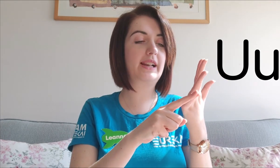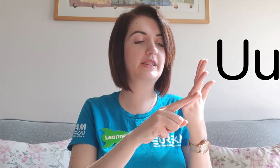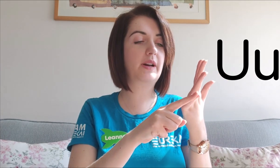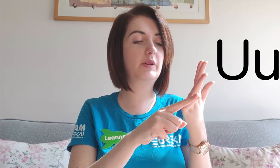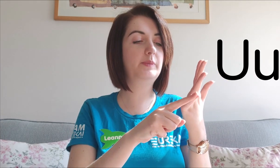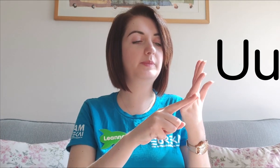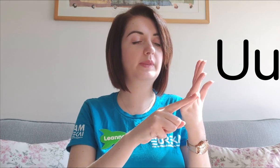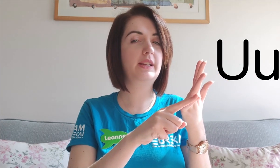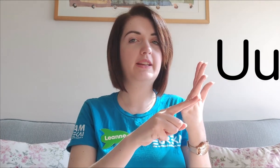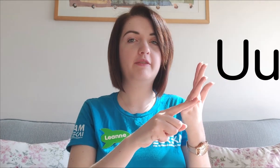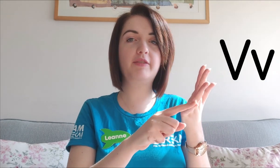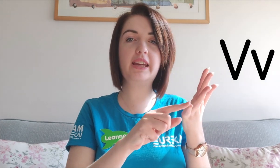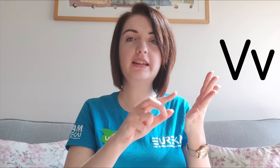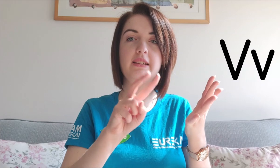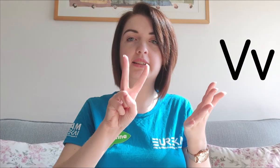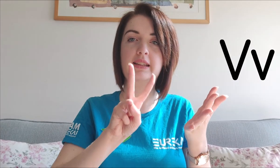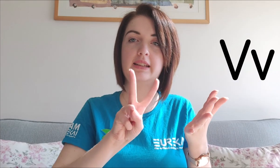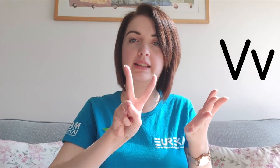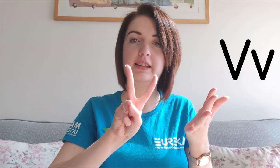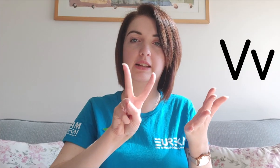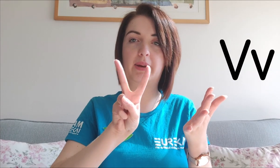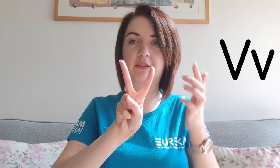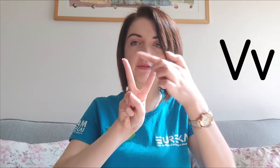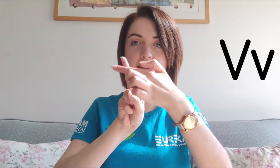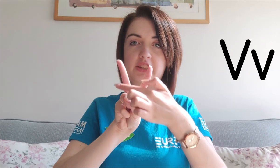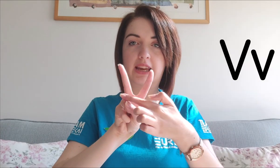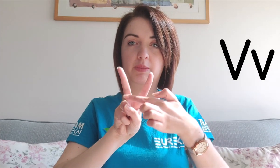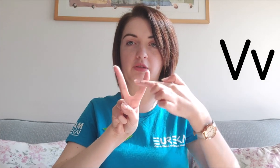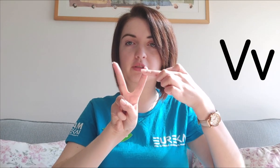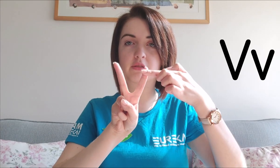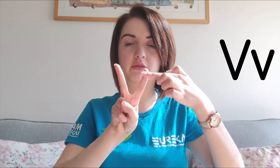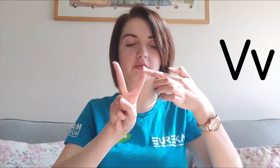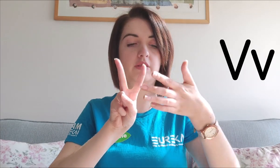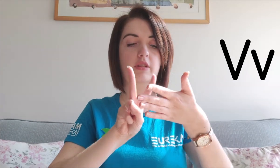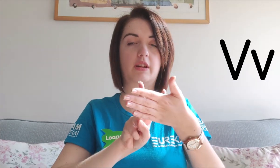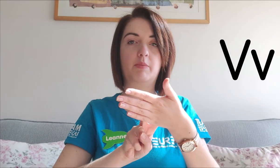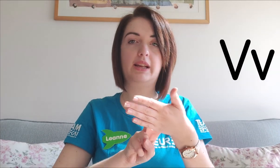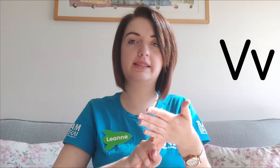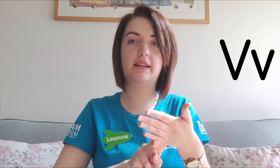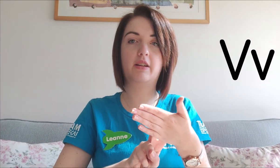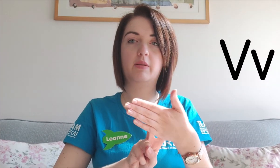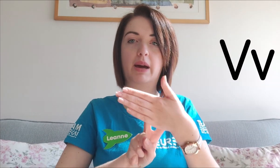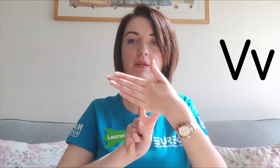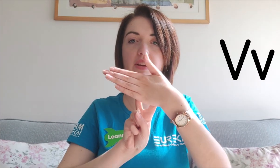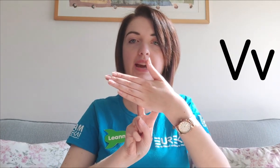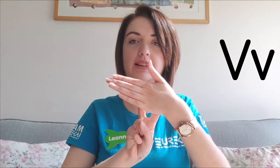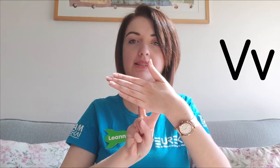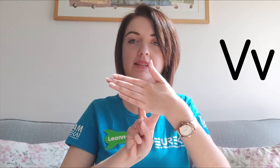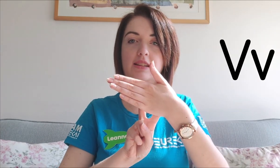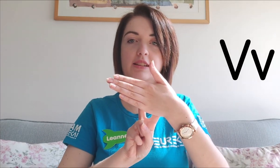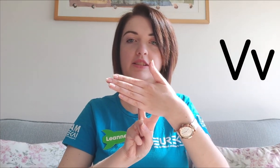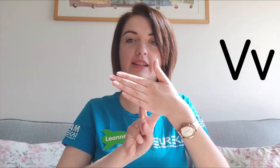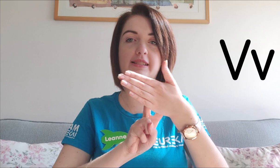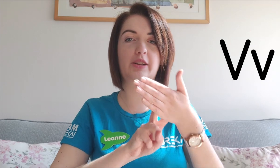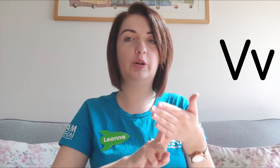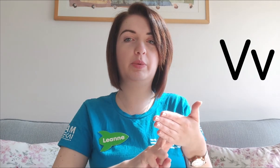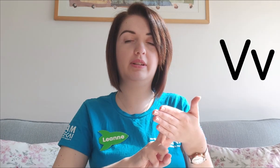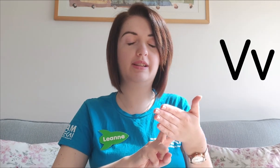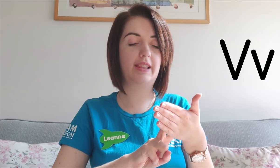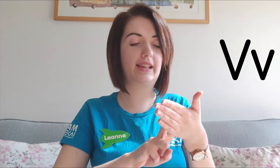our last vowel. V, make a V-shaped look. Place it on the palm of your hand so you can see it open like